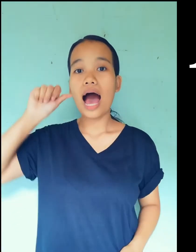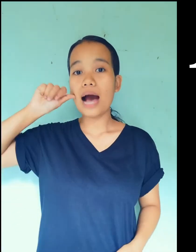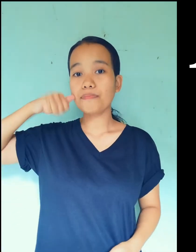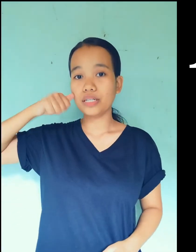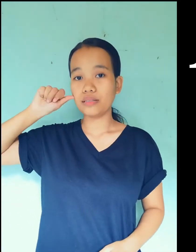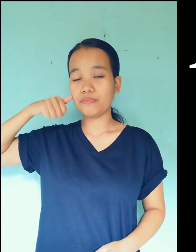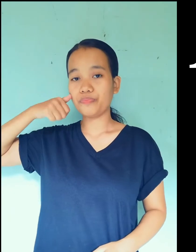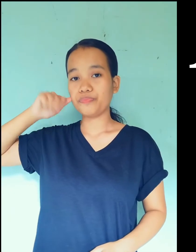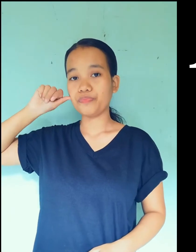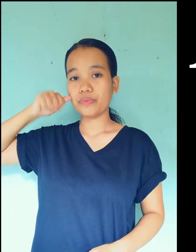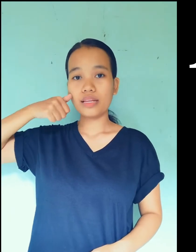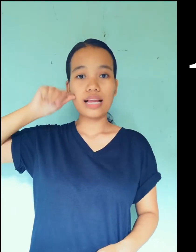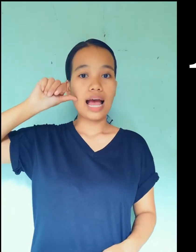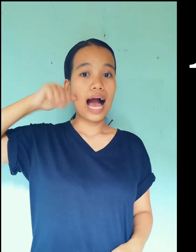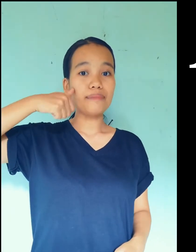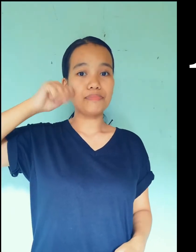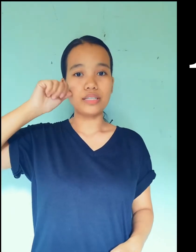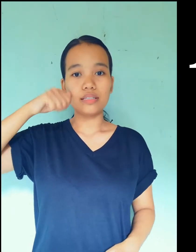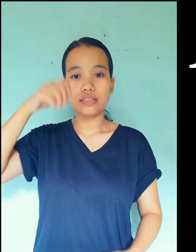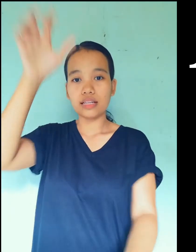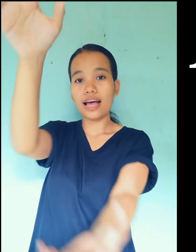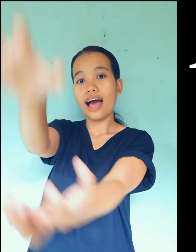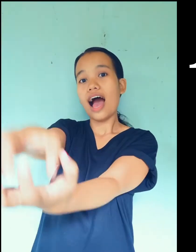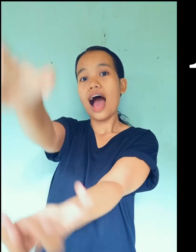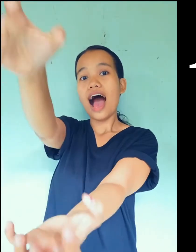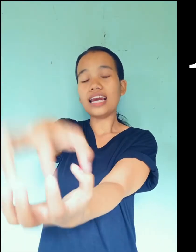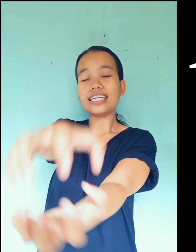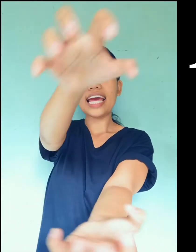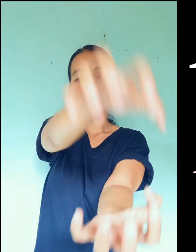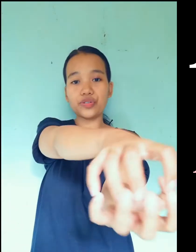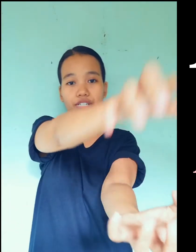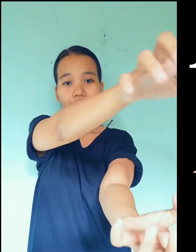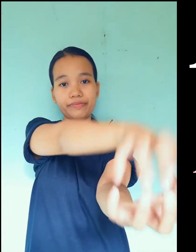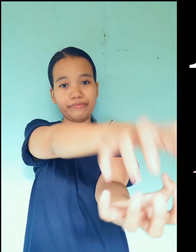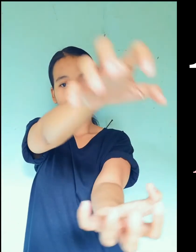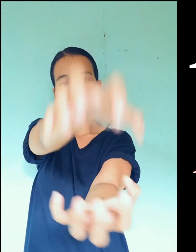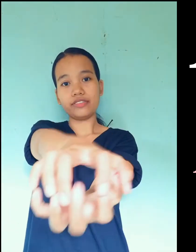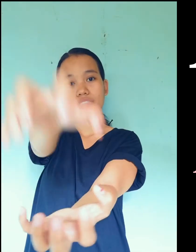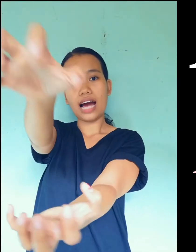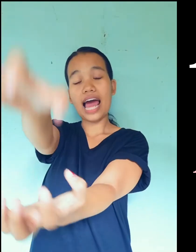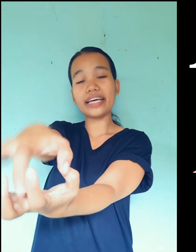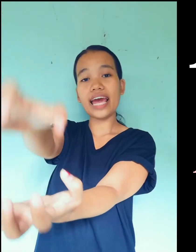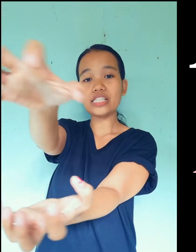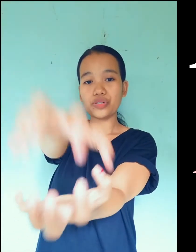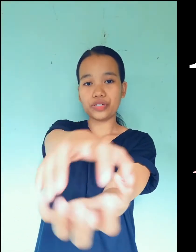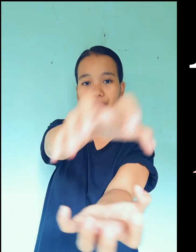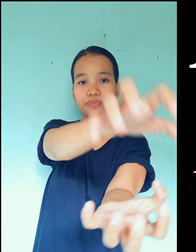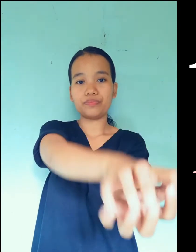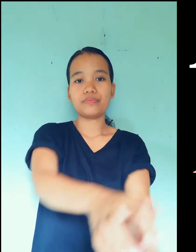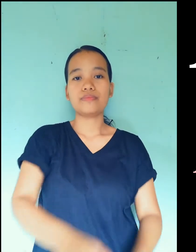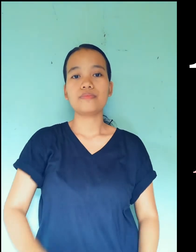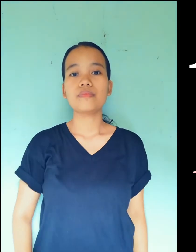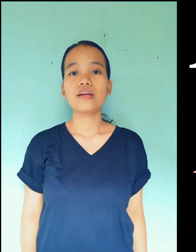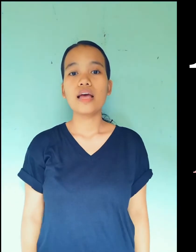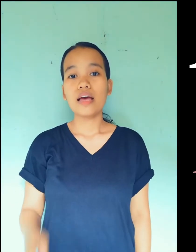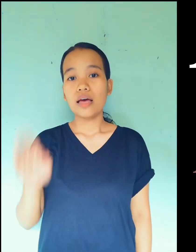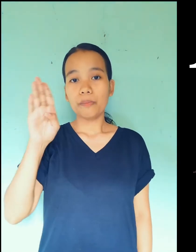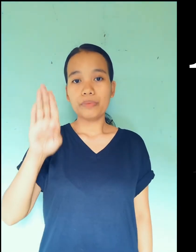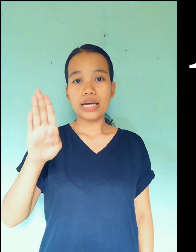apple. Apple. Alligator. Alligator. B